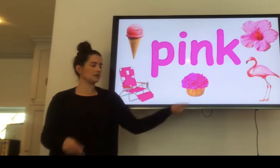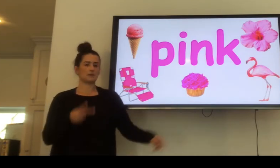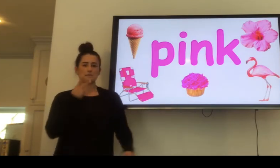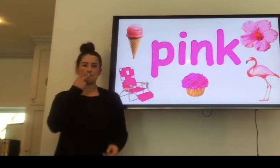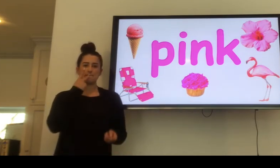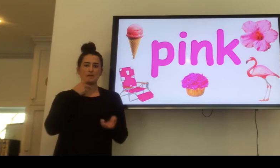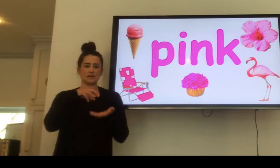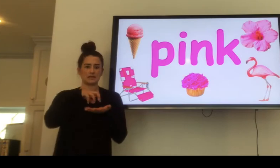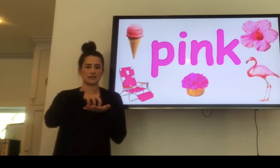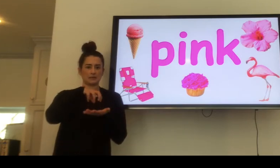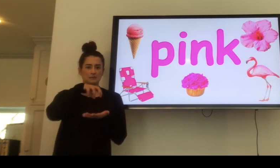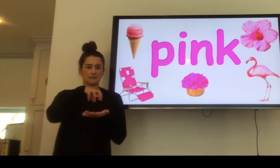Pink.